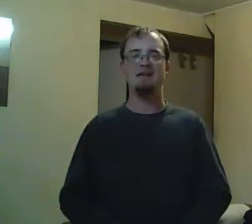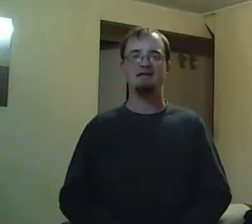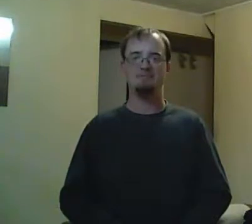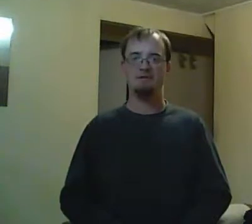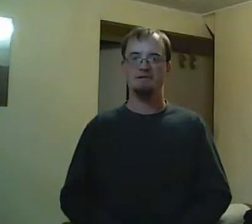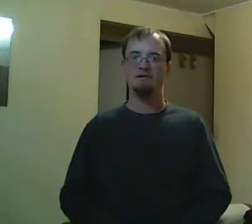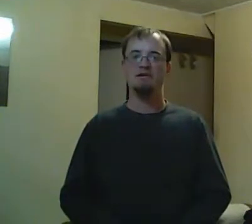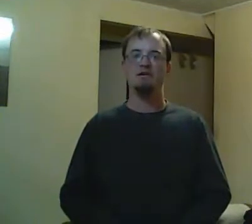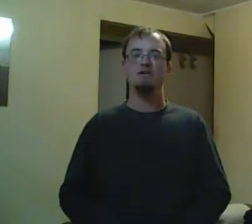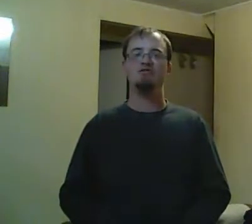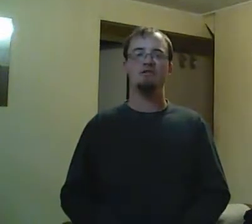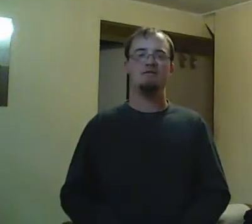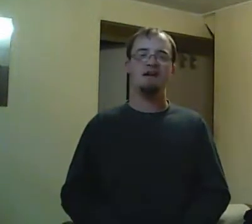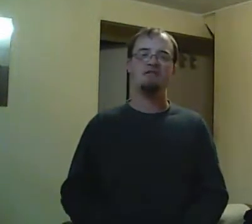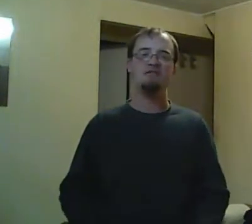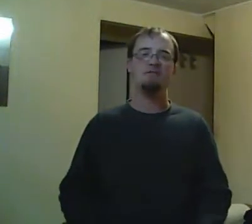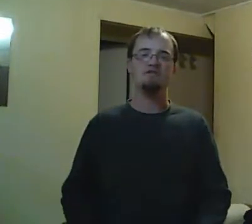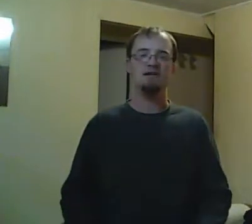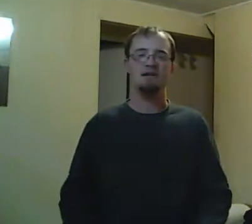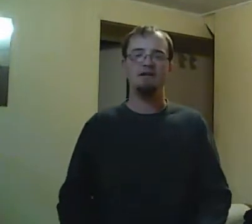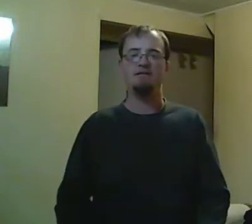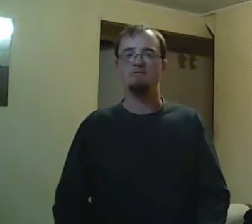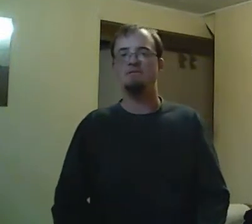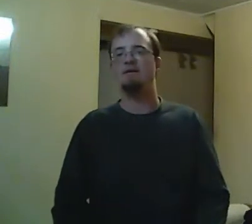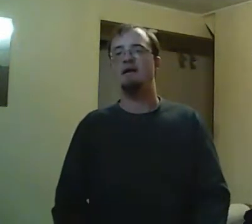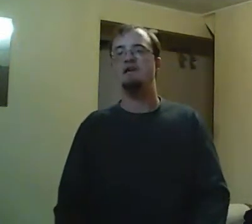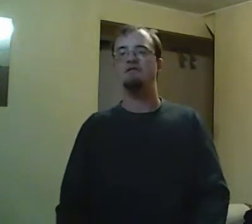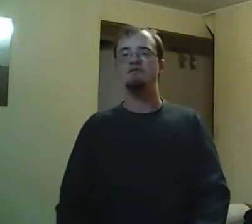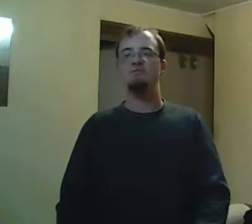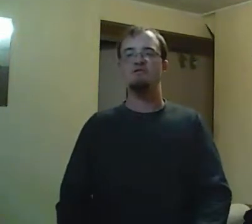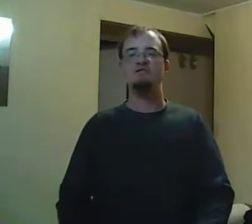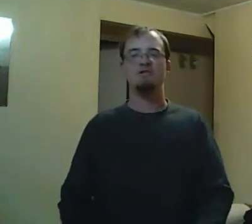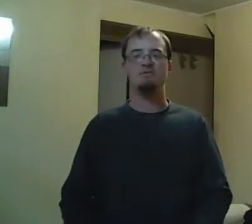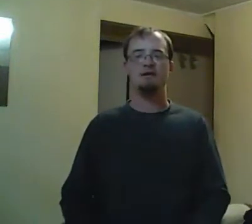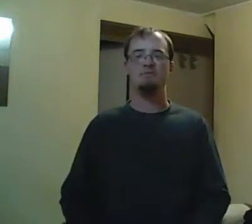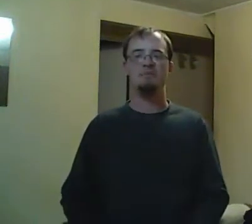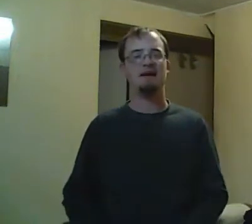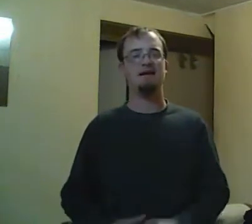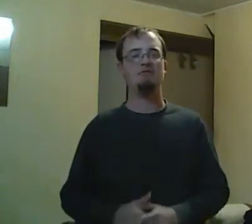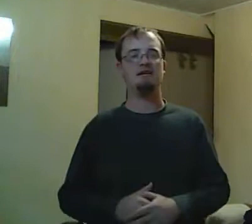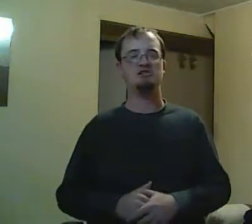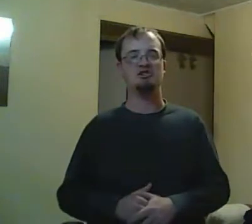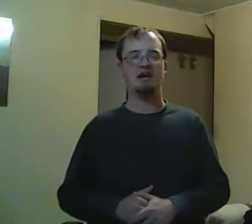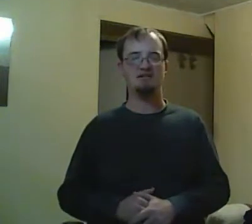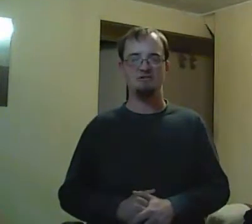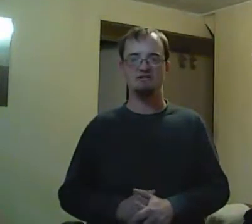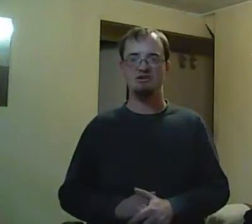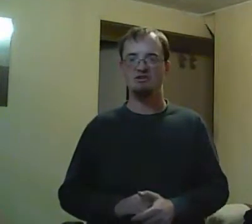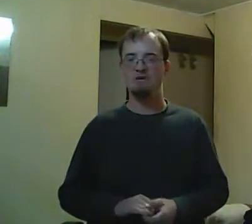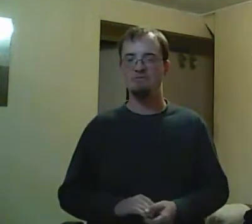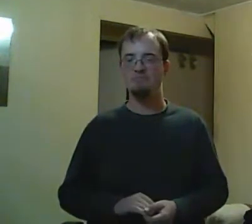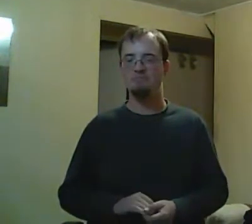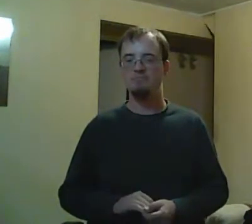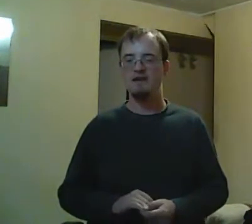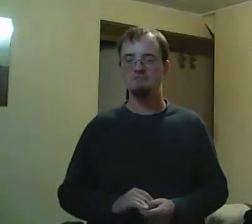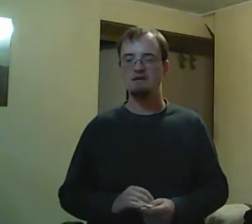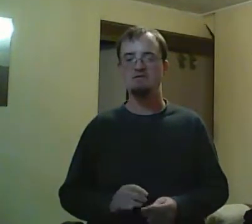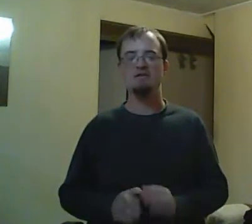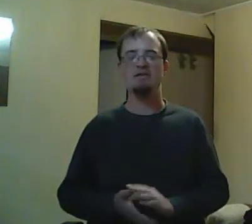of Degrassi, Mercy Street, Rick came back. The other two episodes, the first two episodes, and I am counting the,